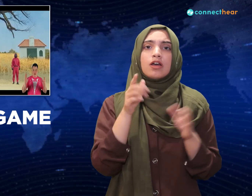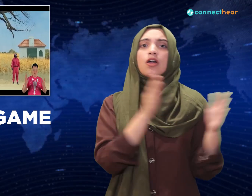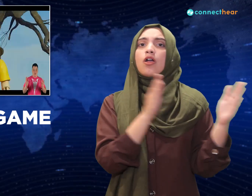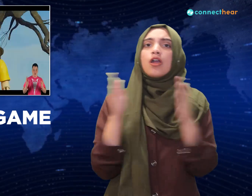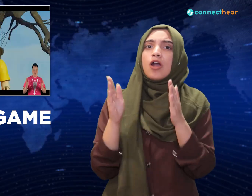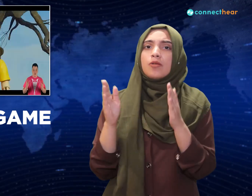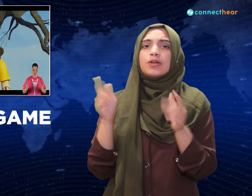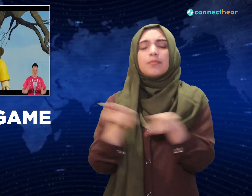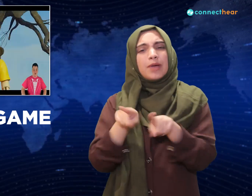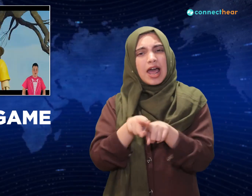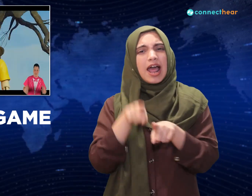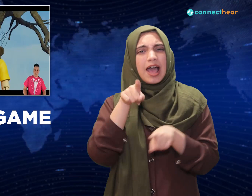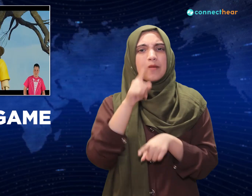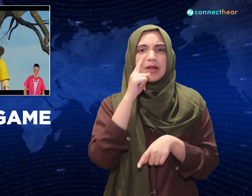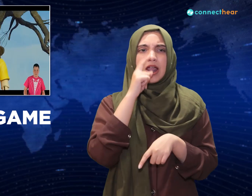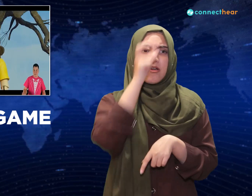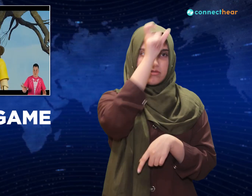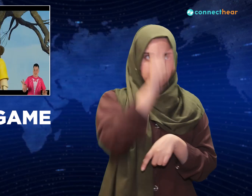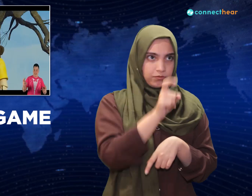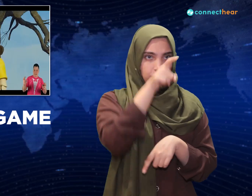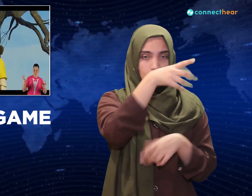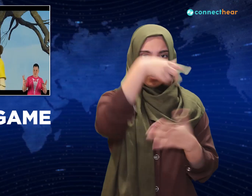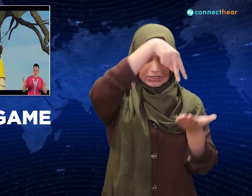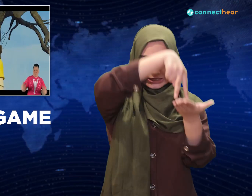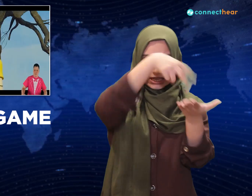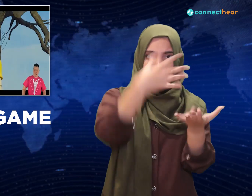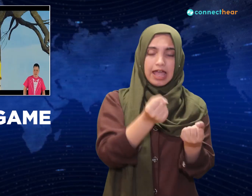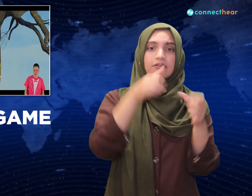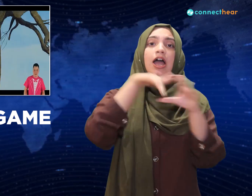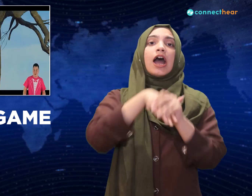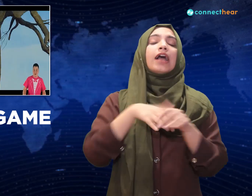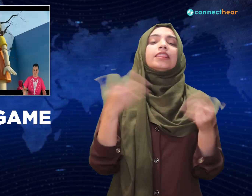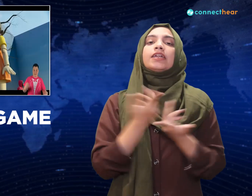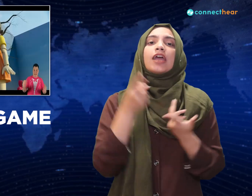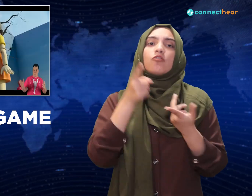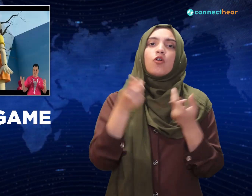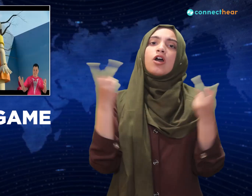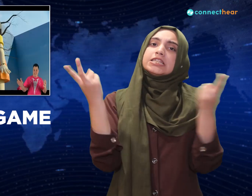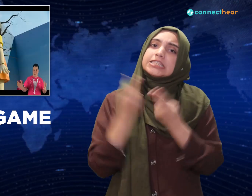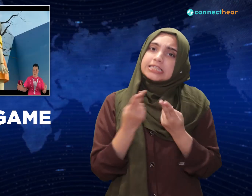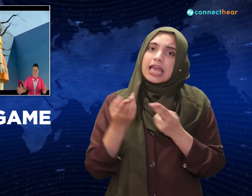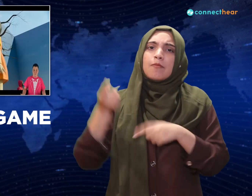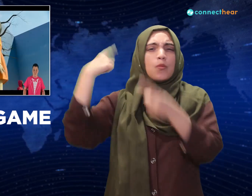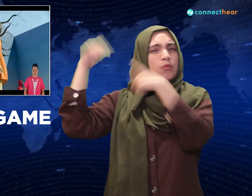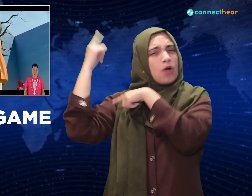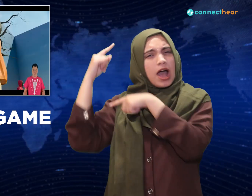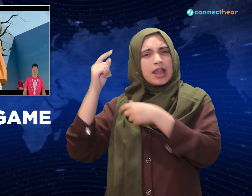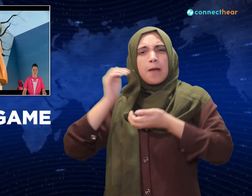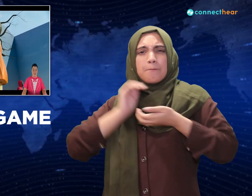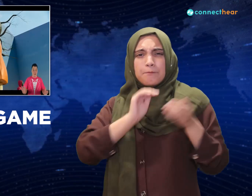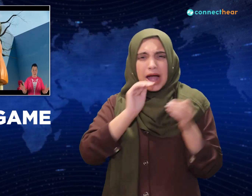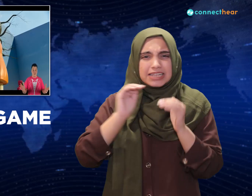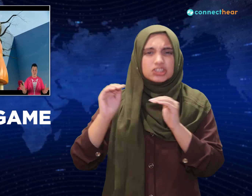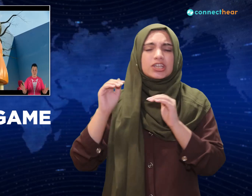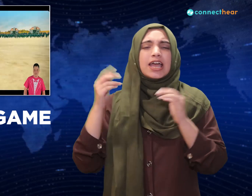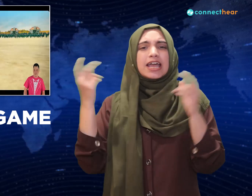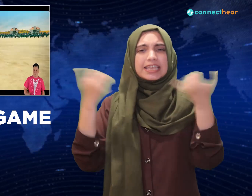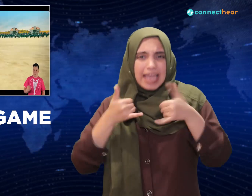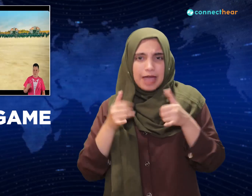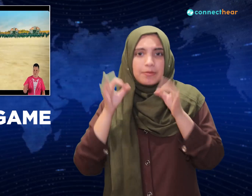little girl. Yeah turns out the games they're playing are classic kids playground games. This one is